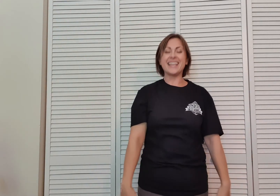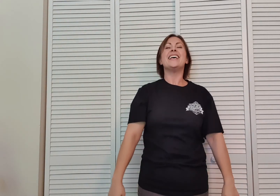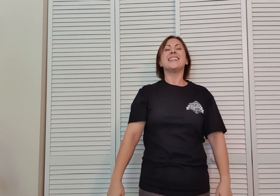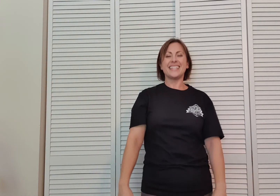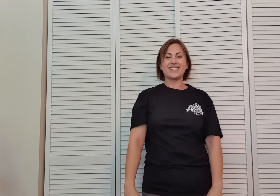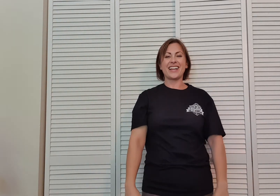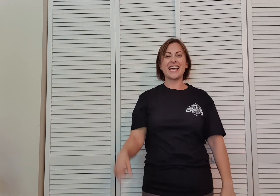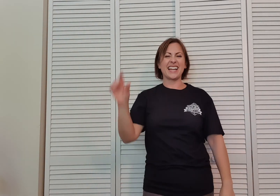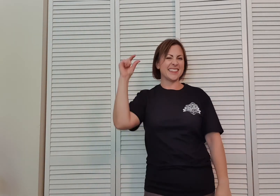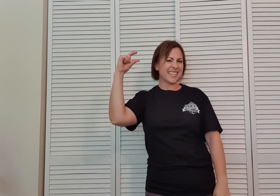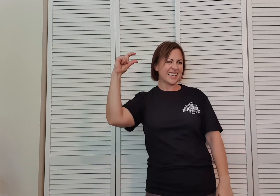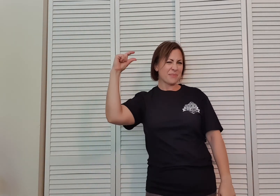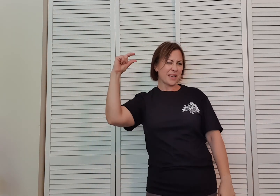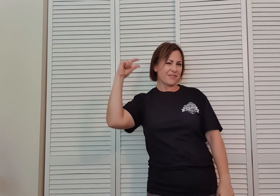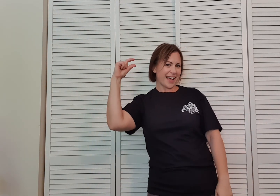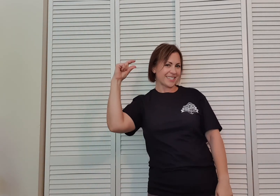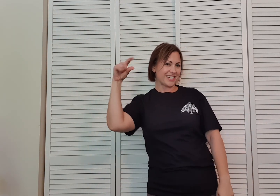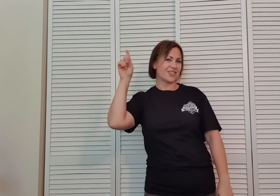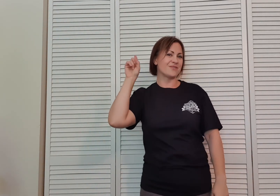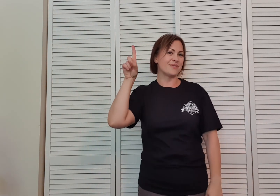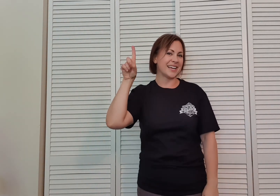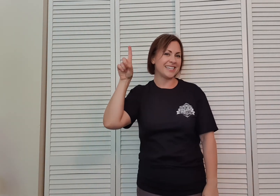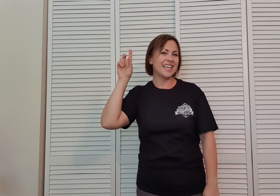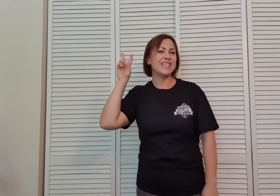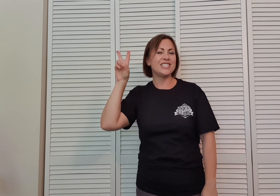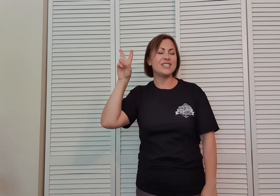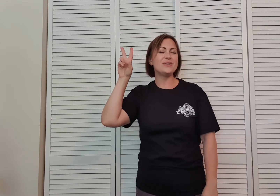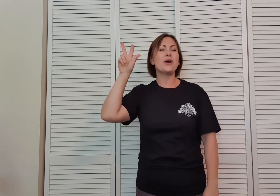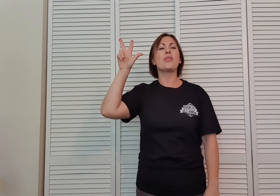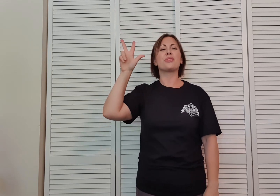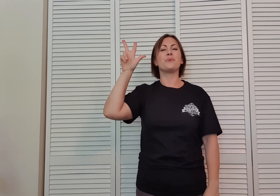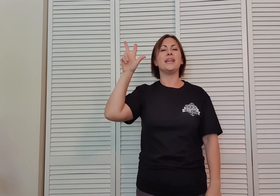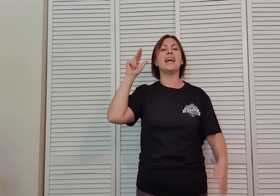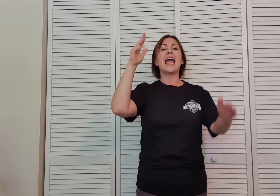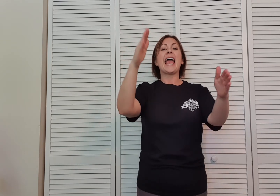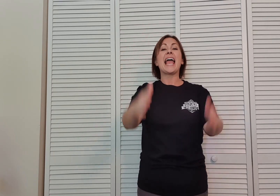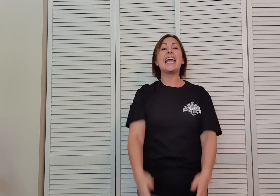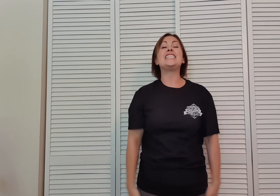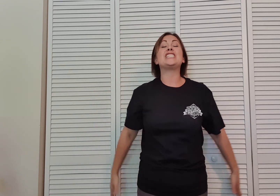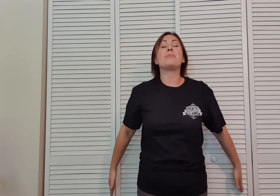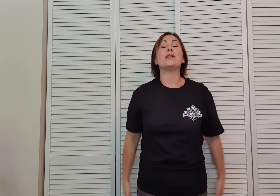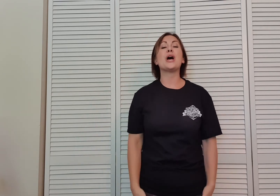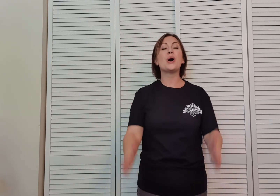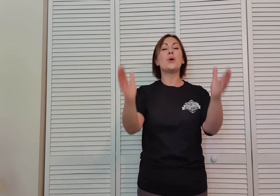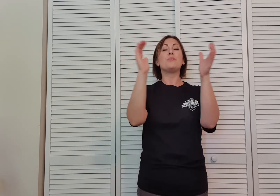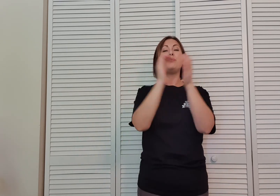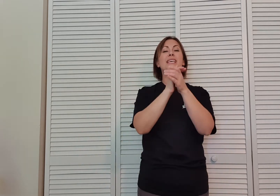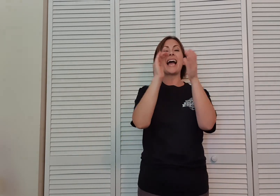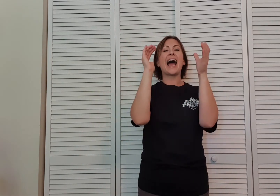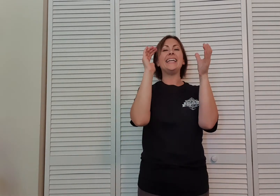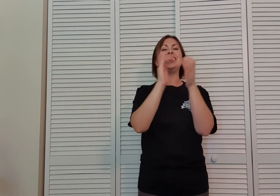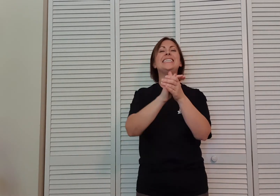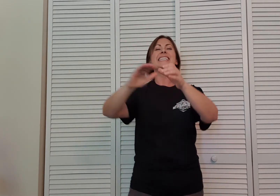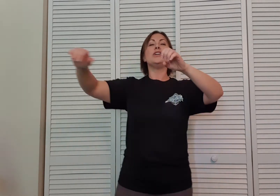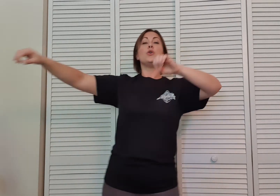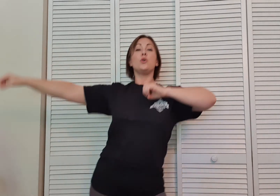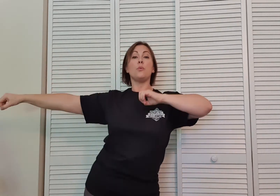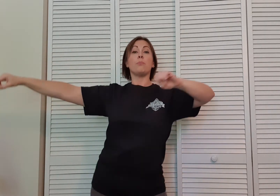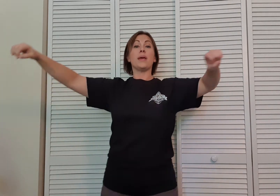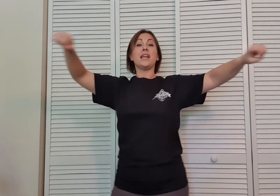Let's try it again. A little bit faster. One, two, three. H double O P I T. Hoop it.